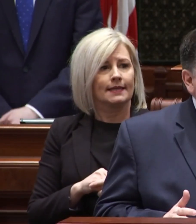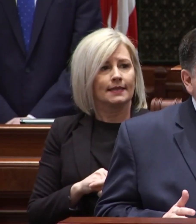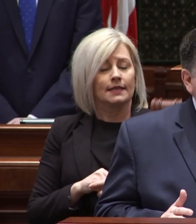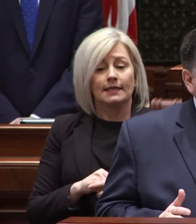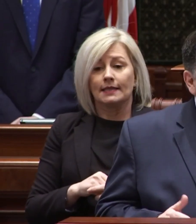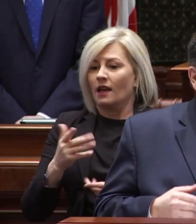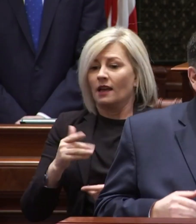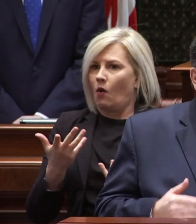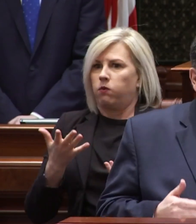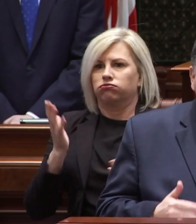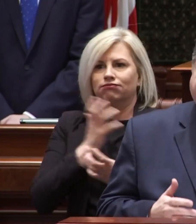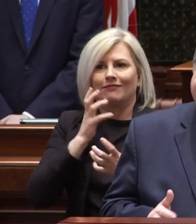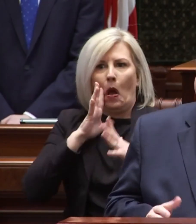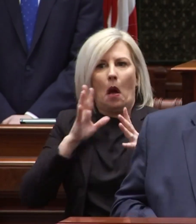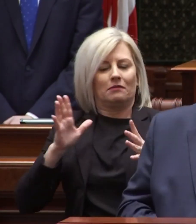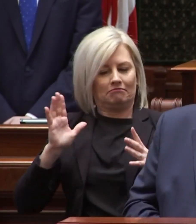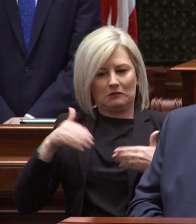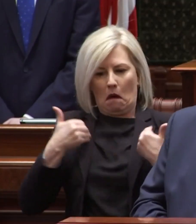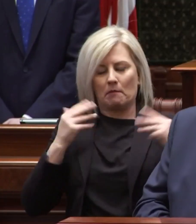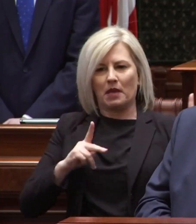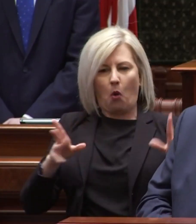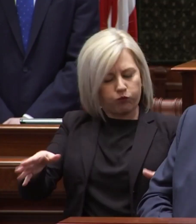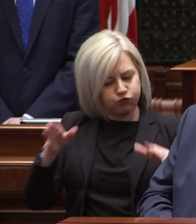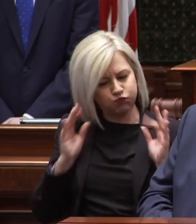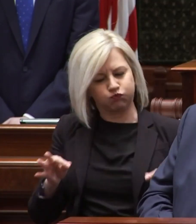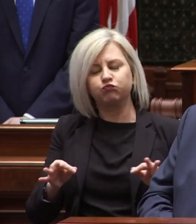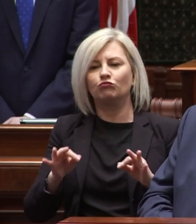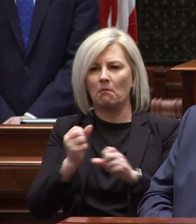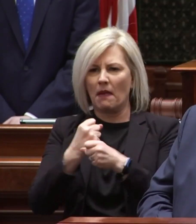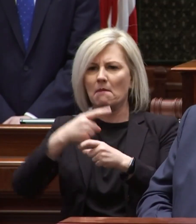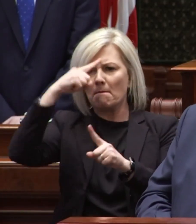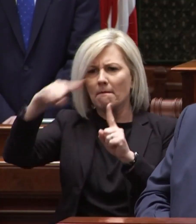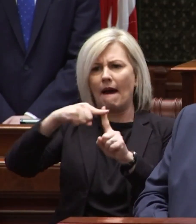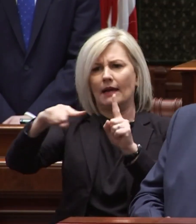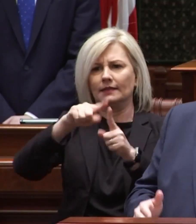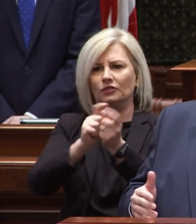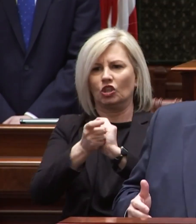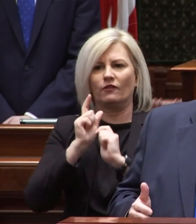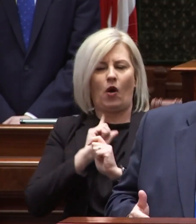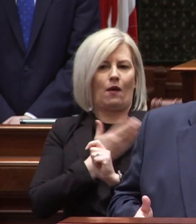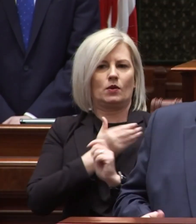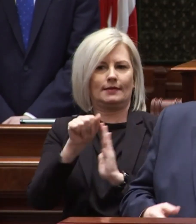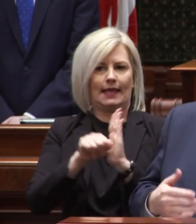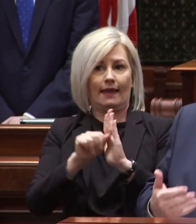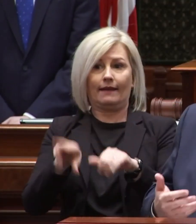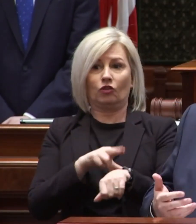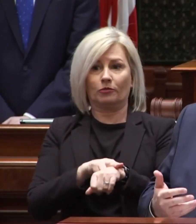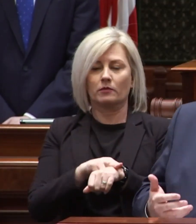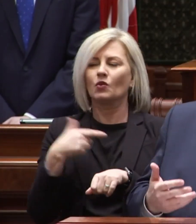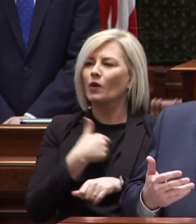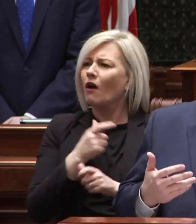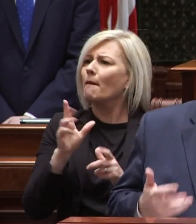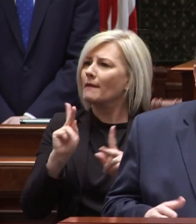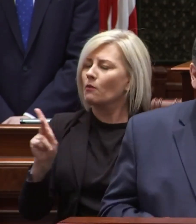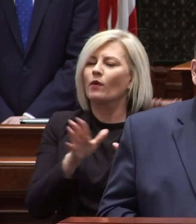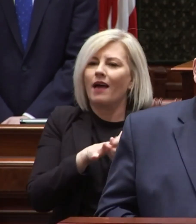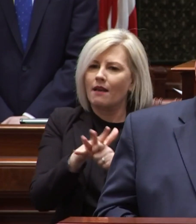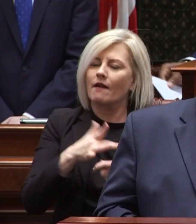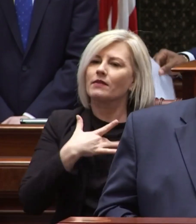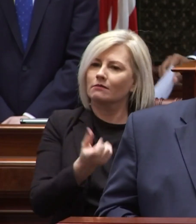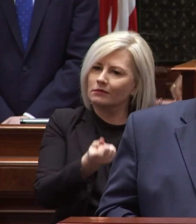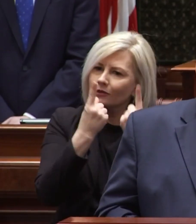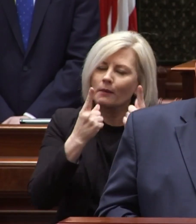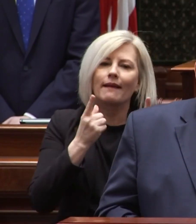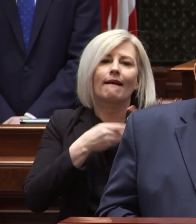of our young people to make positive change for our state and our nation. We are a people with enough empathy to be kind